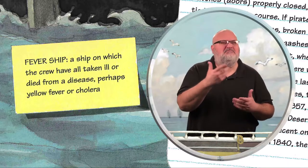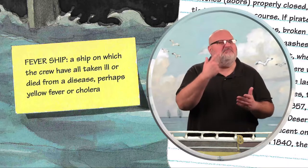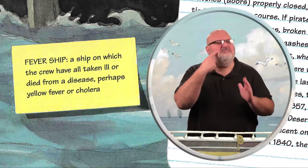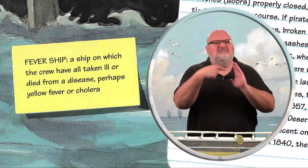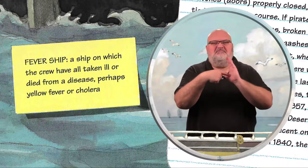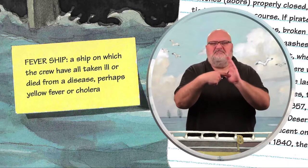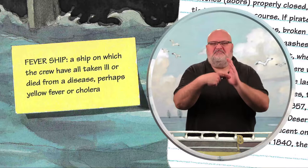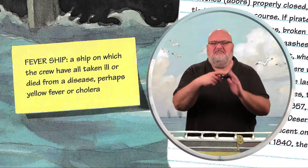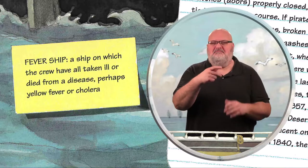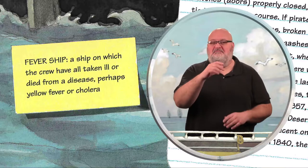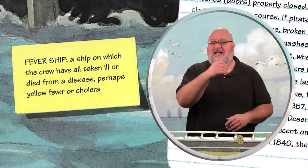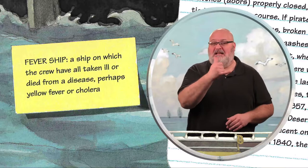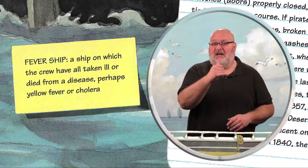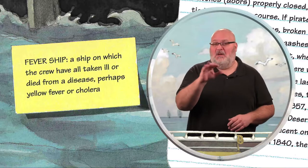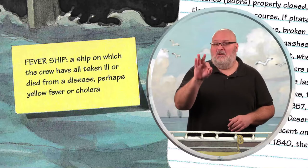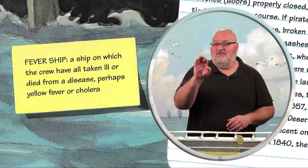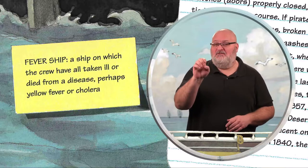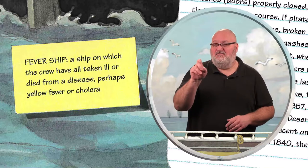cholera.